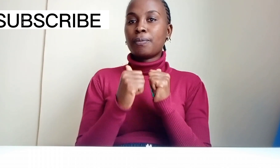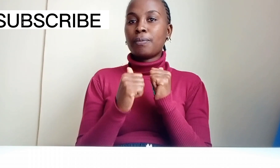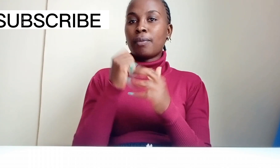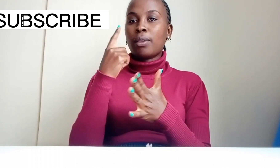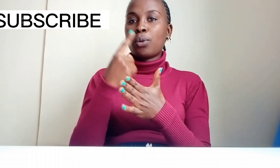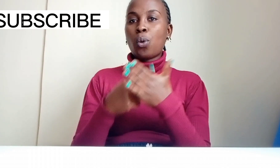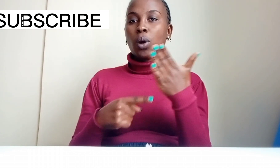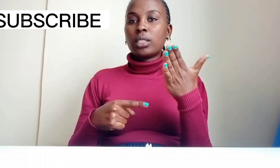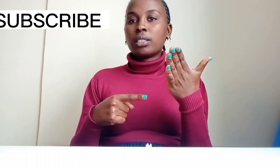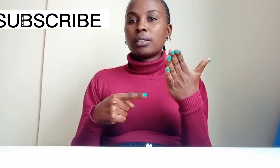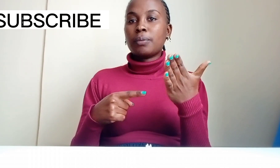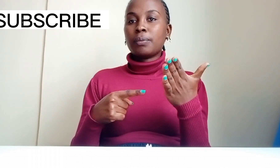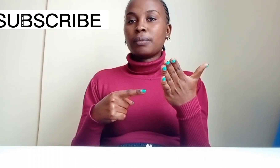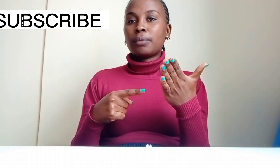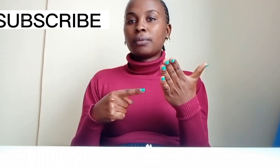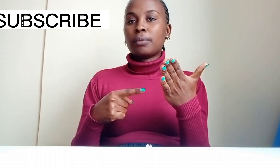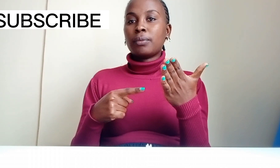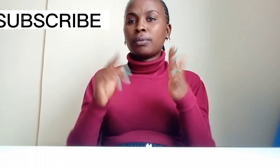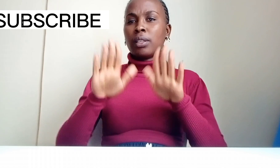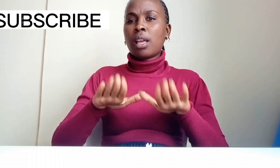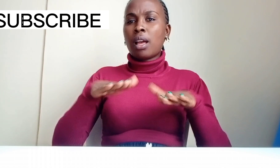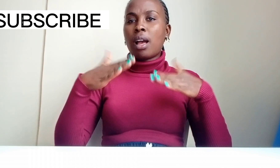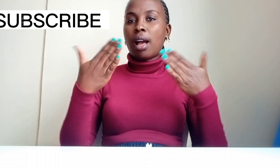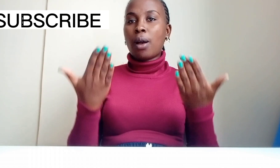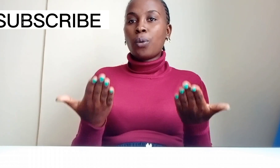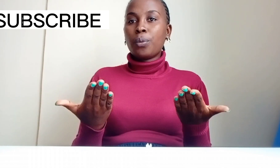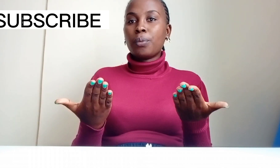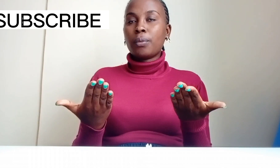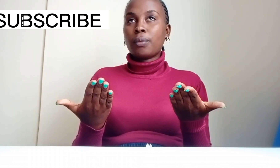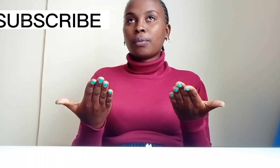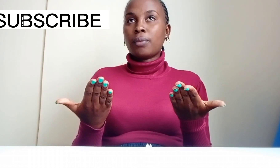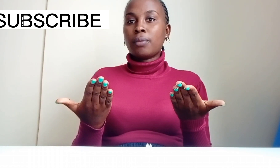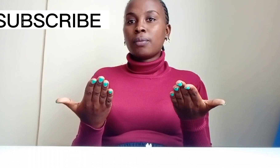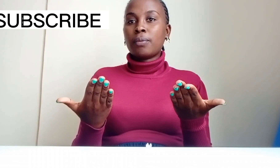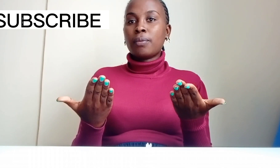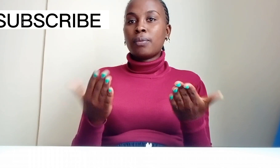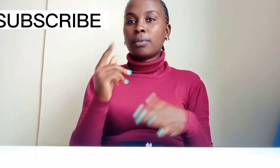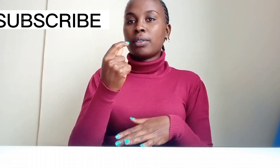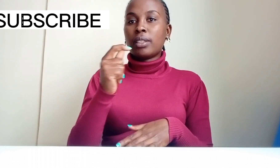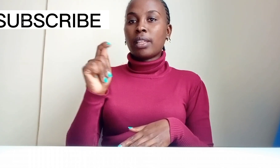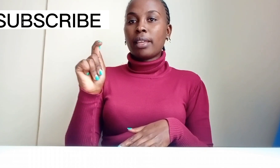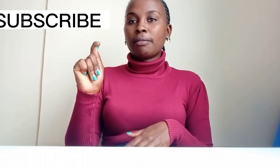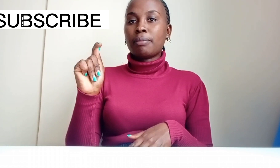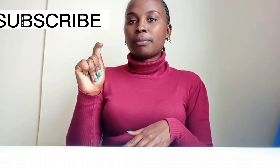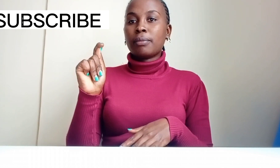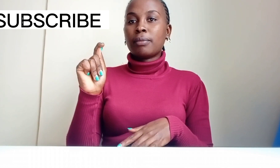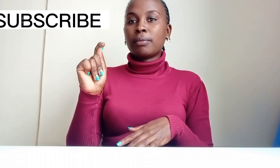what how how how they their is